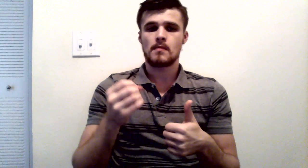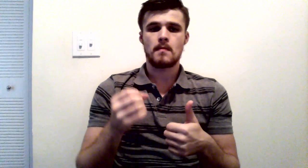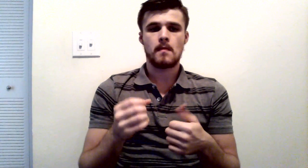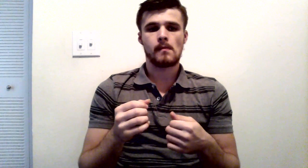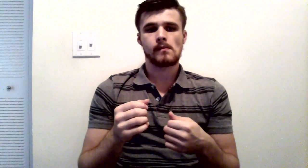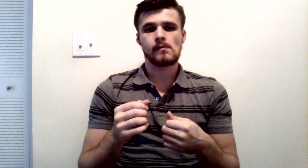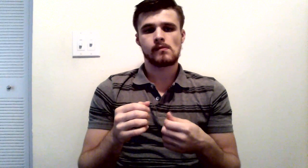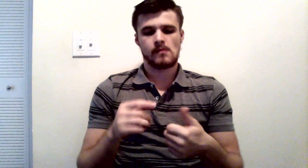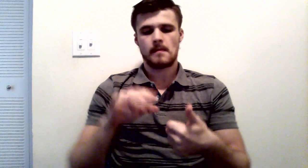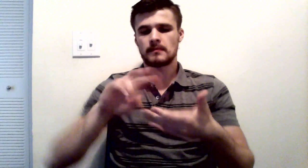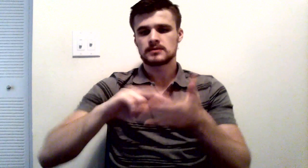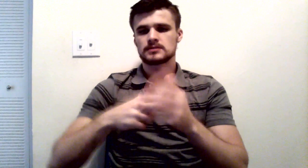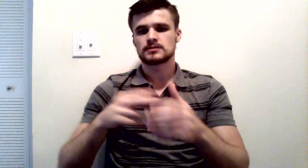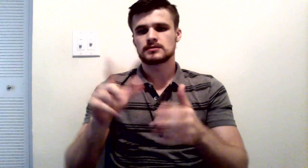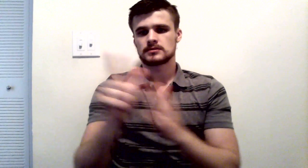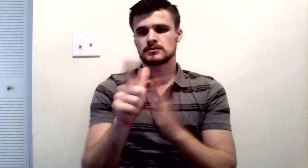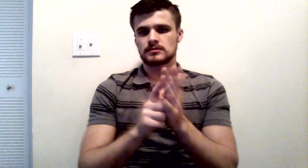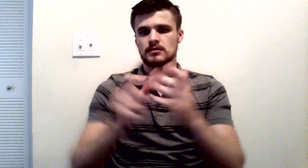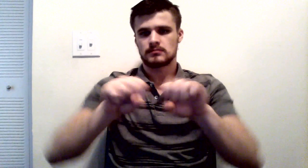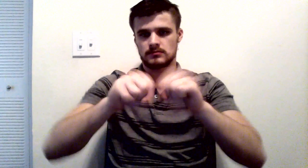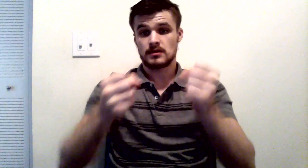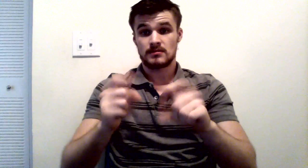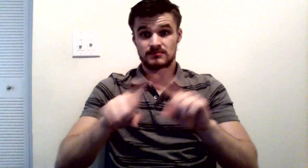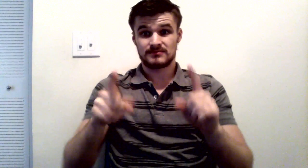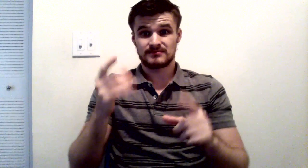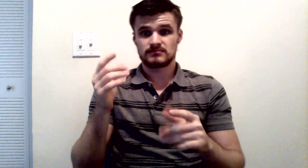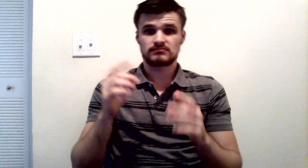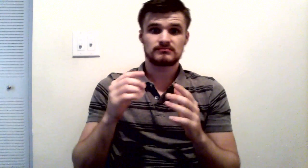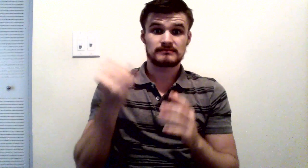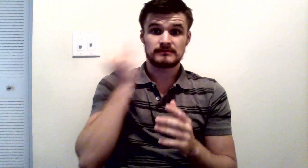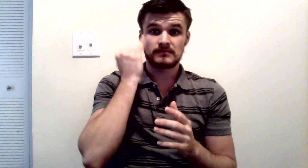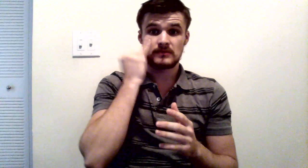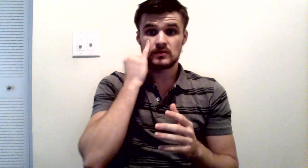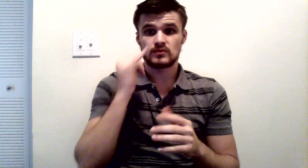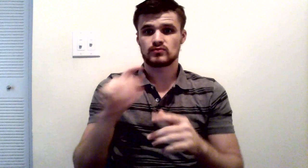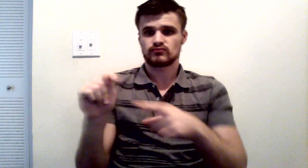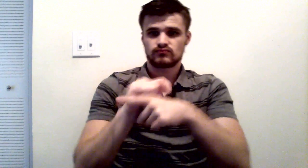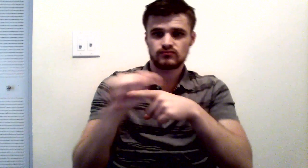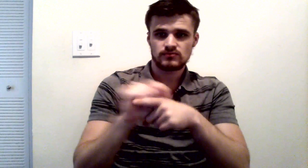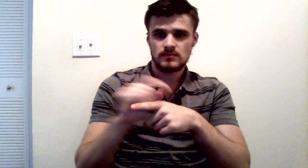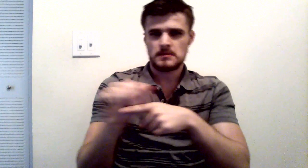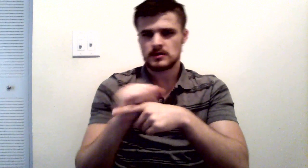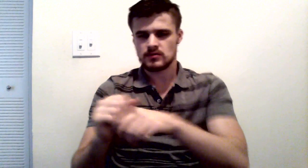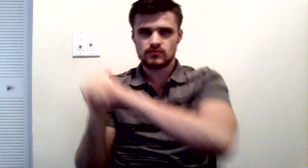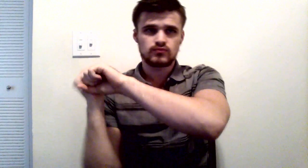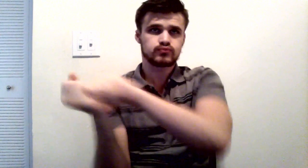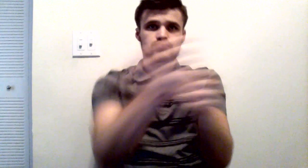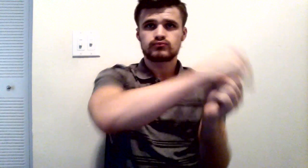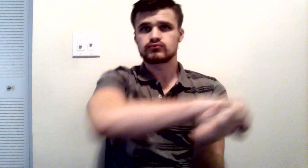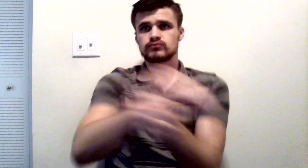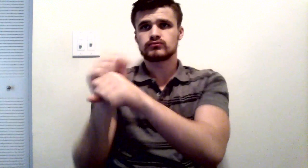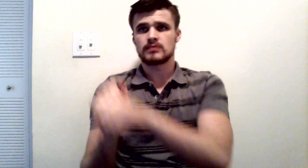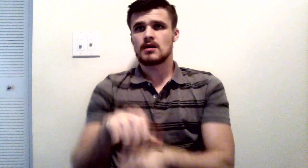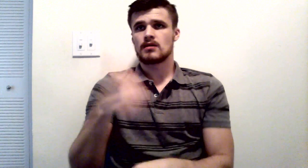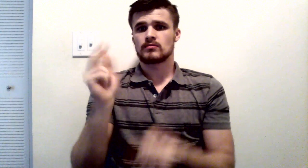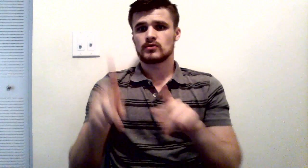And while you practice swinging, you hit them in the head. Well, you have the criminal act because you hit somebody in the head with a bat.